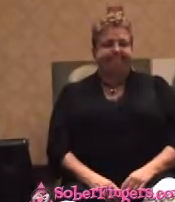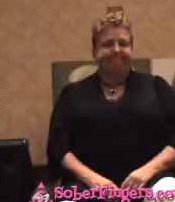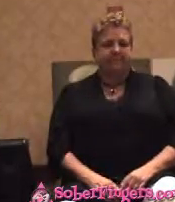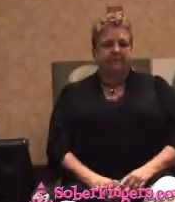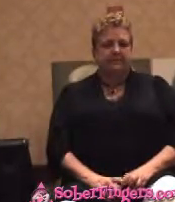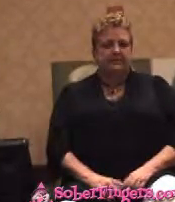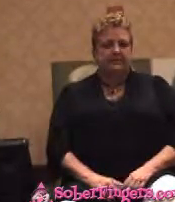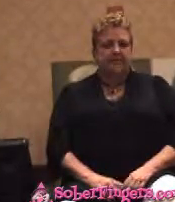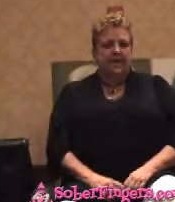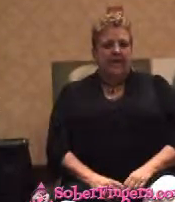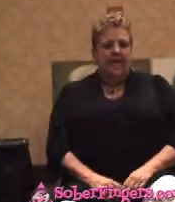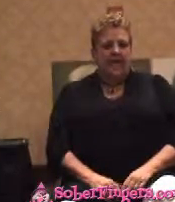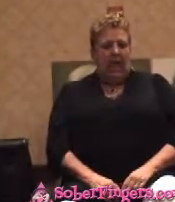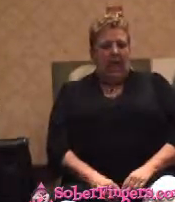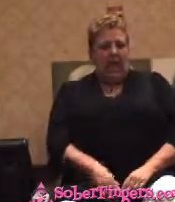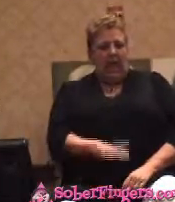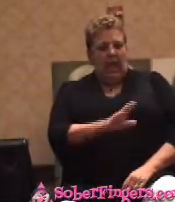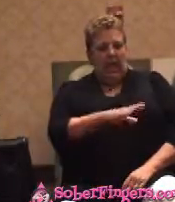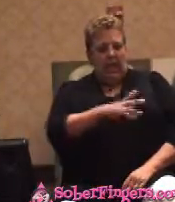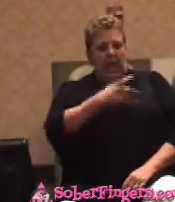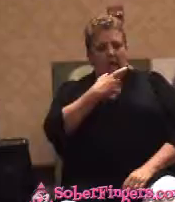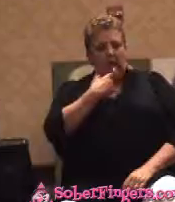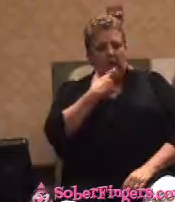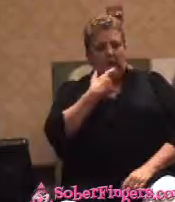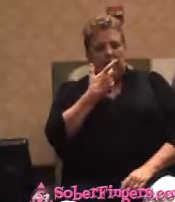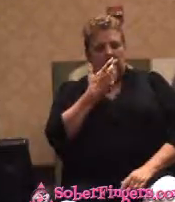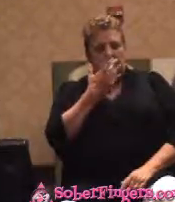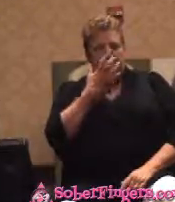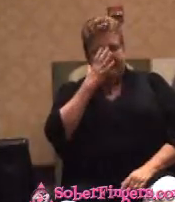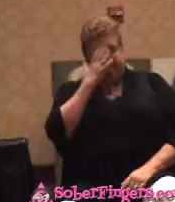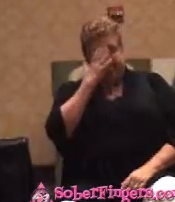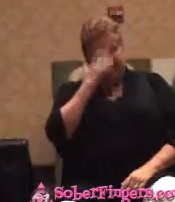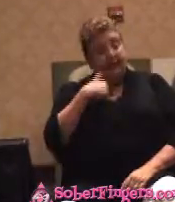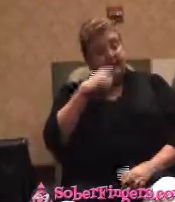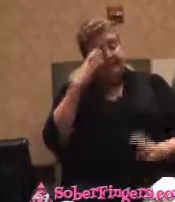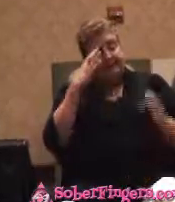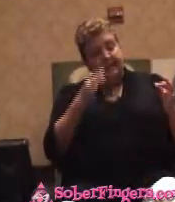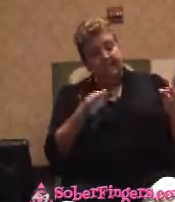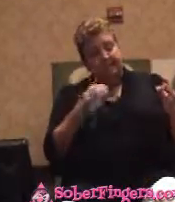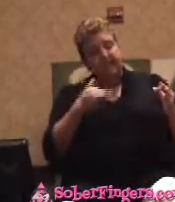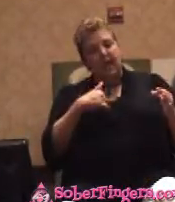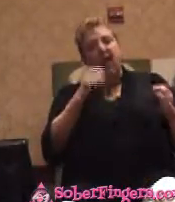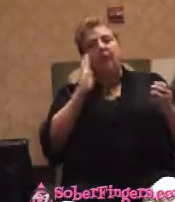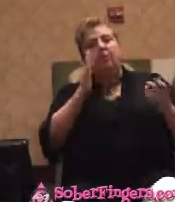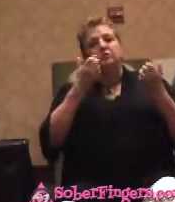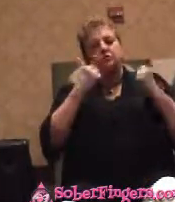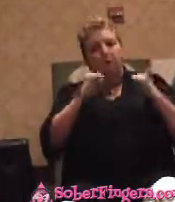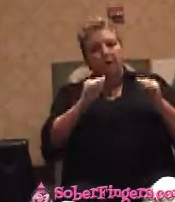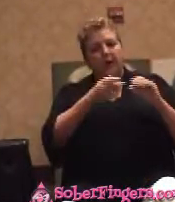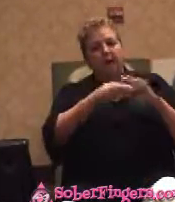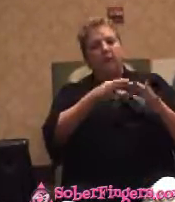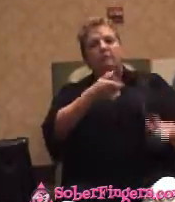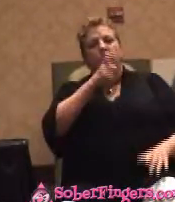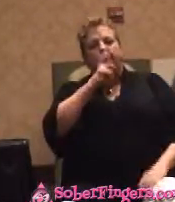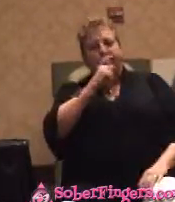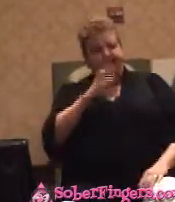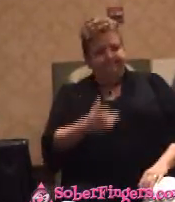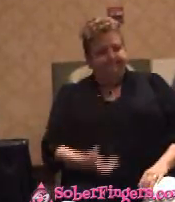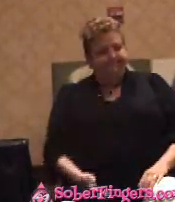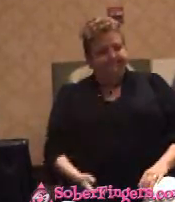I said, Bailey, I'm going to, I've decided I'm going to try to quit drinking. And she was